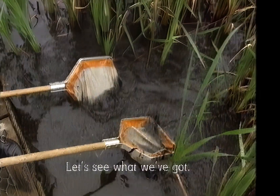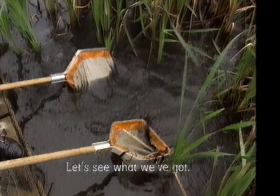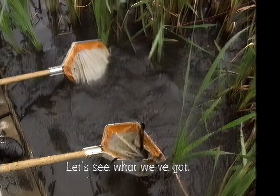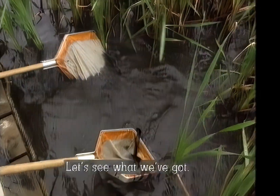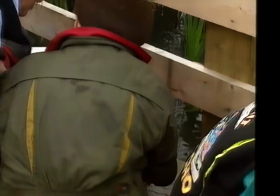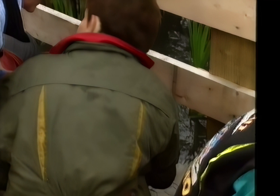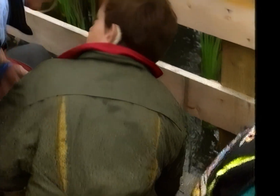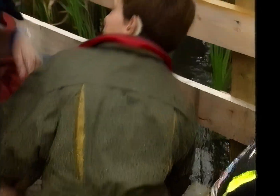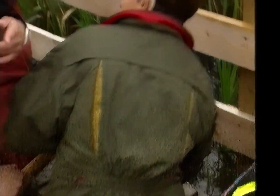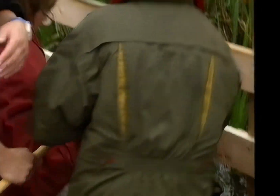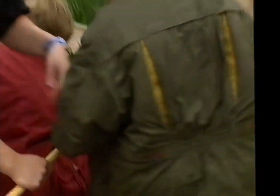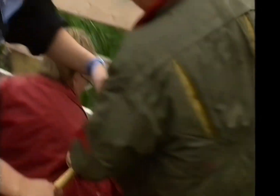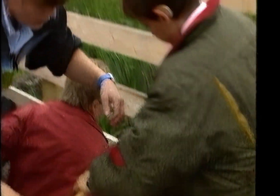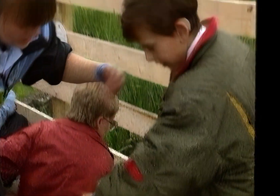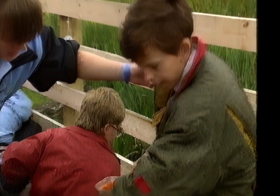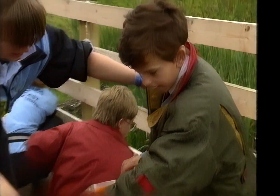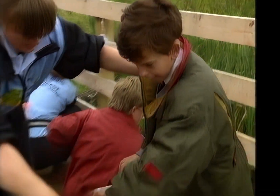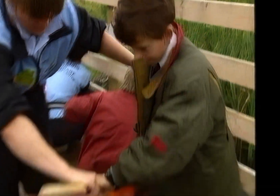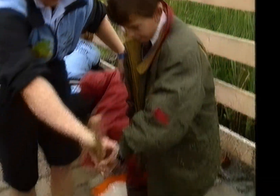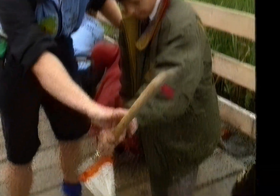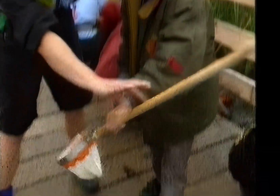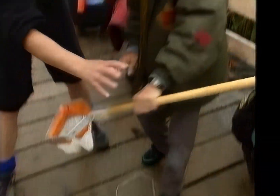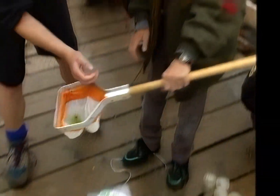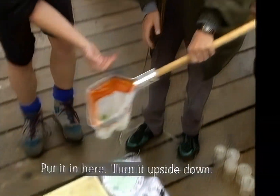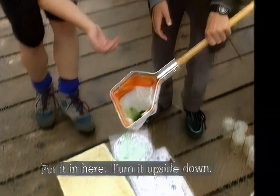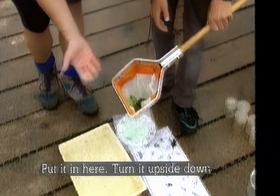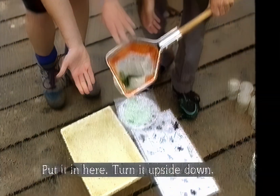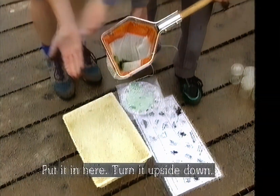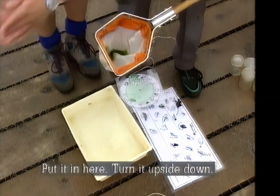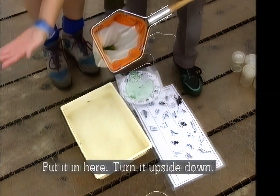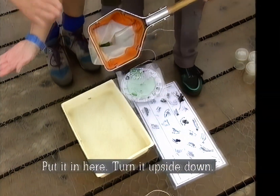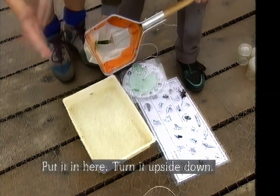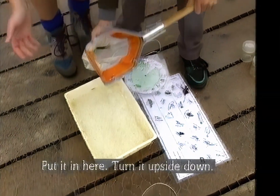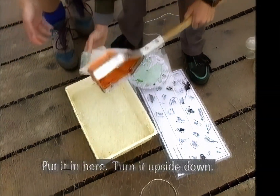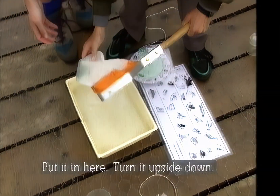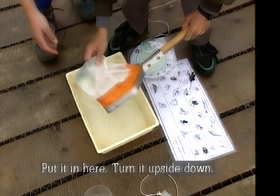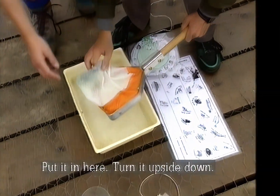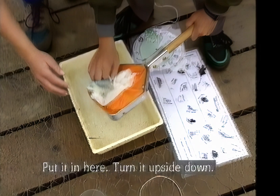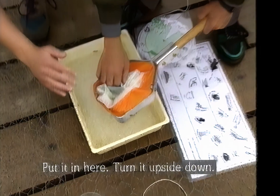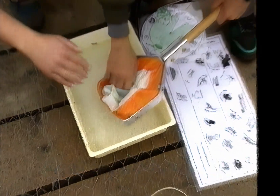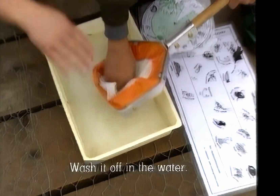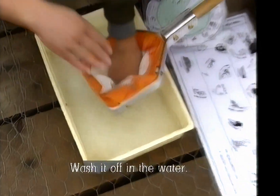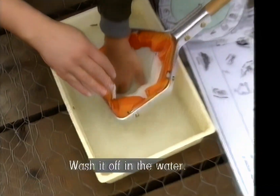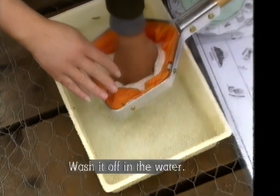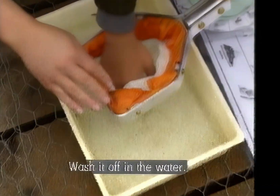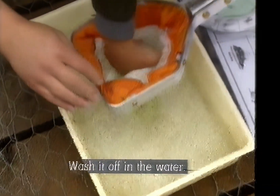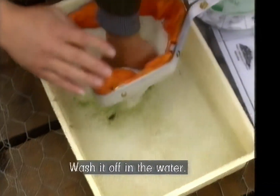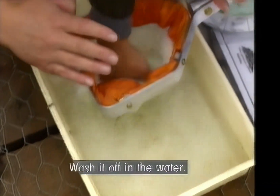Right, come out, put it in here, turn it upside down and wash it off